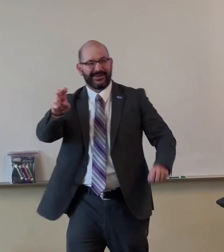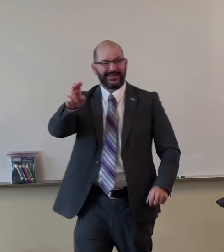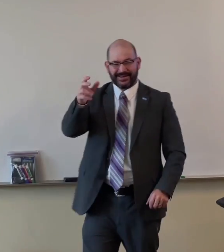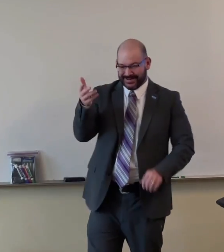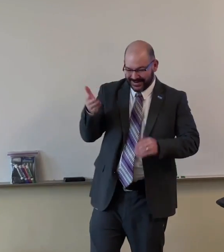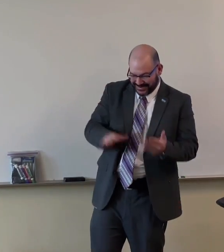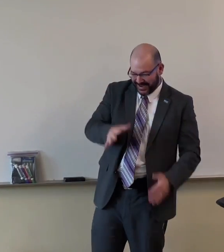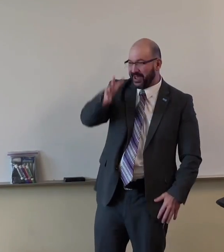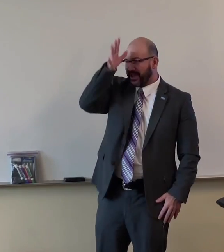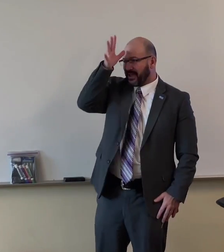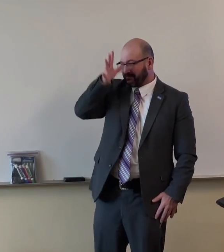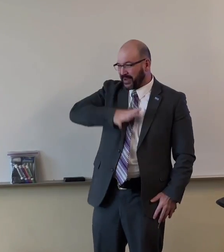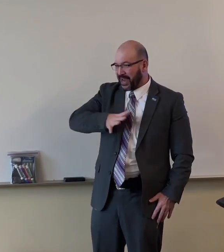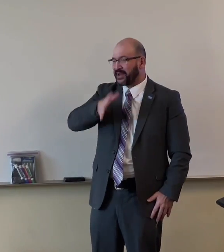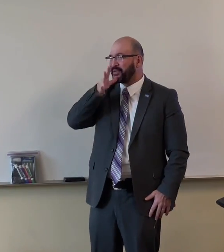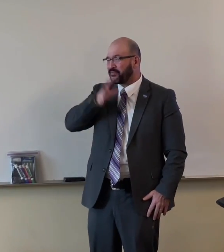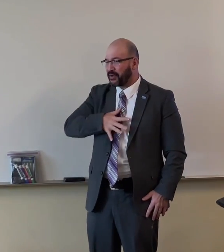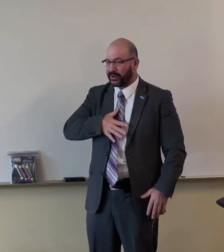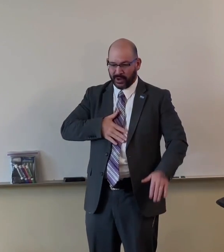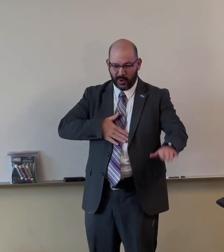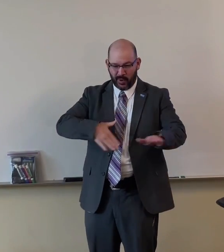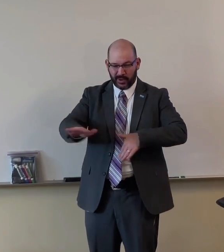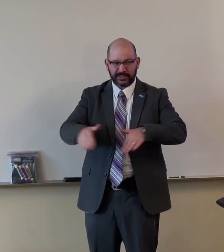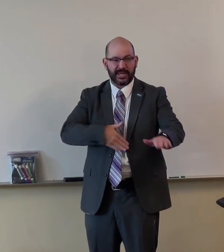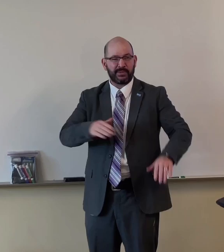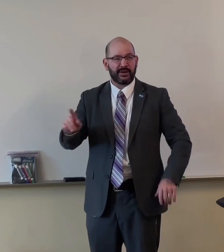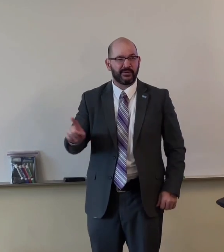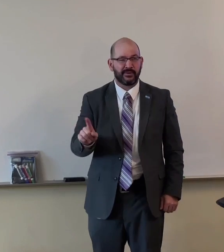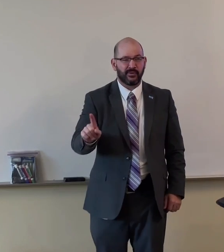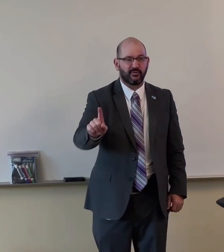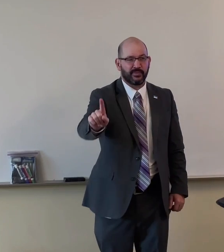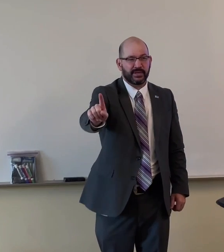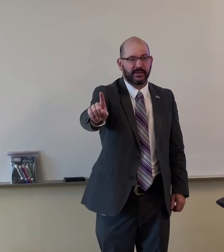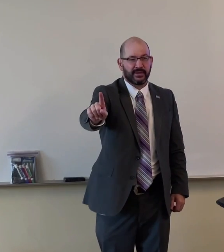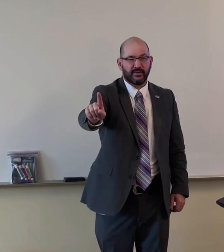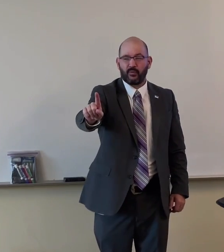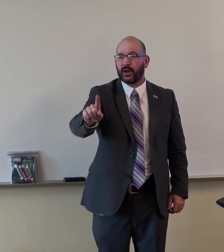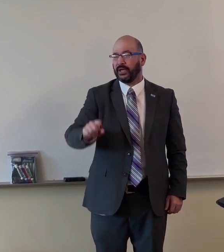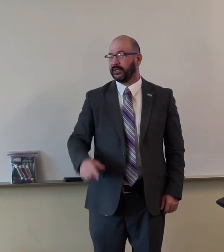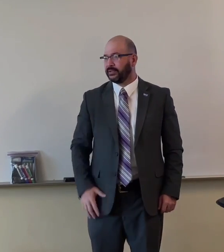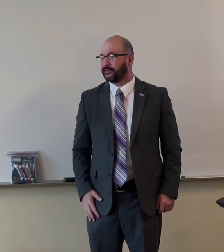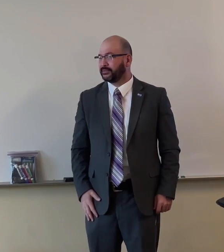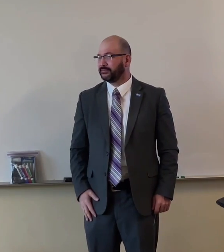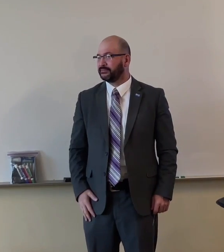you were a dead, dead man walking. Yes.